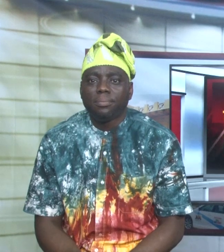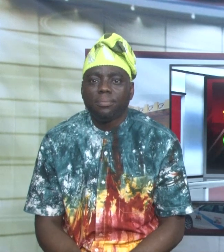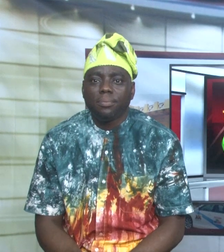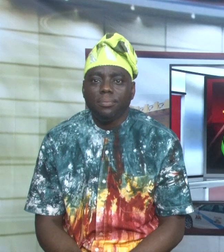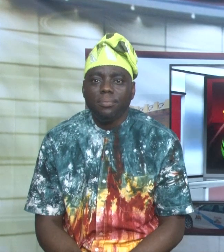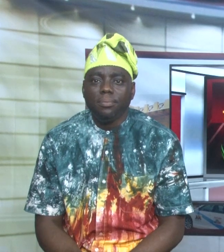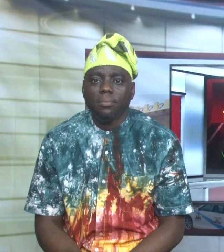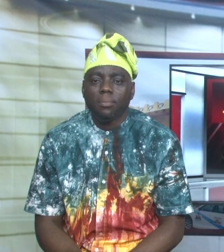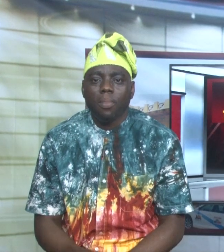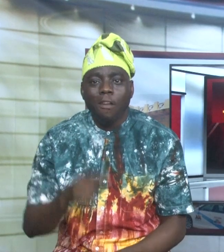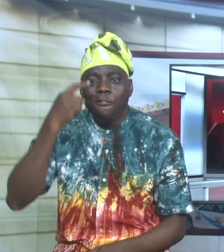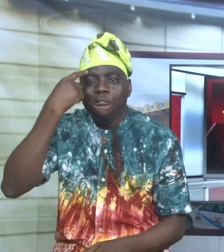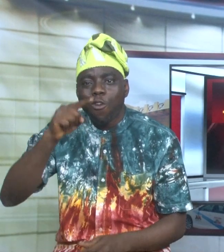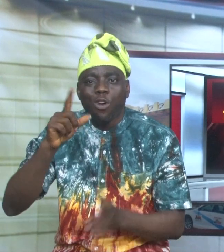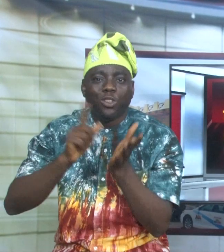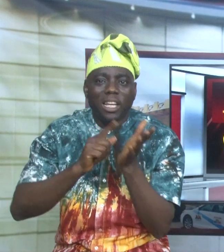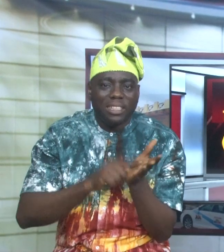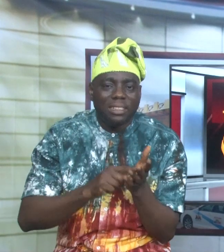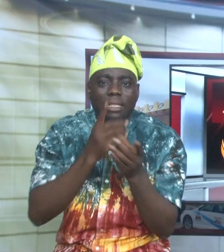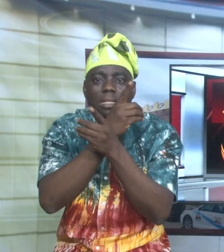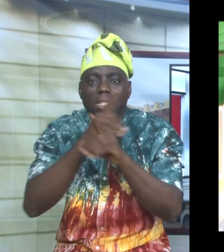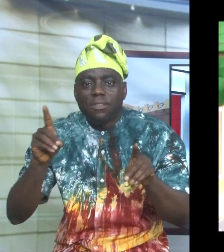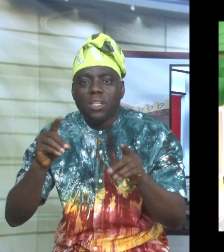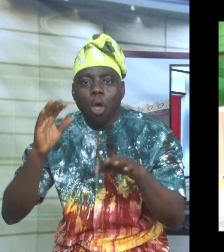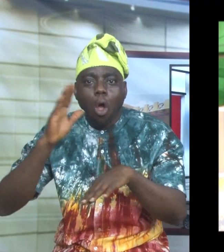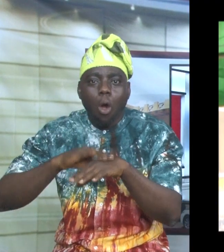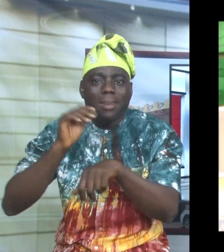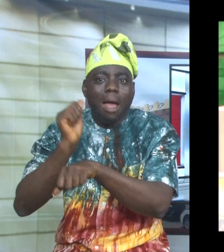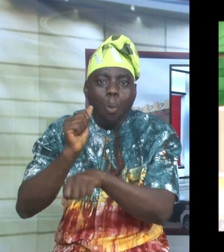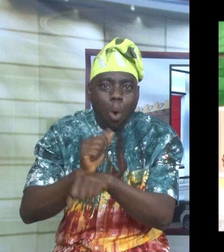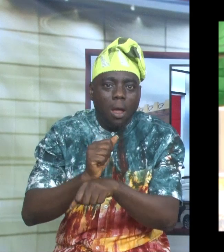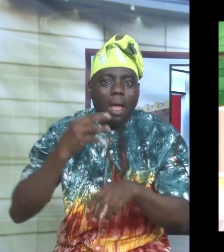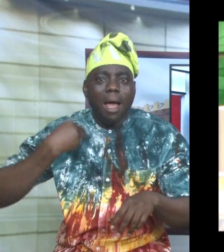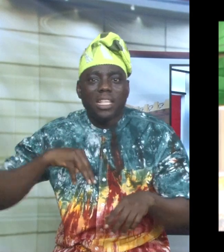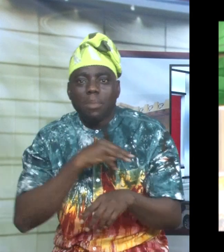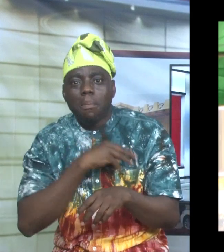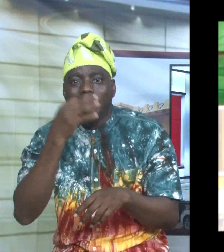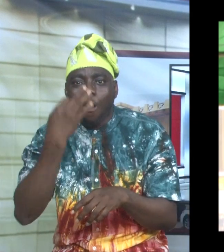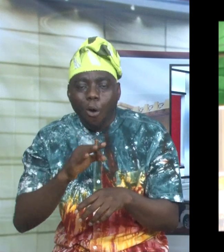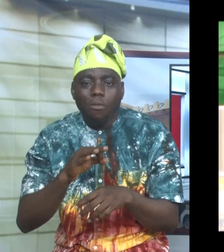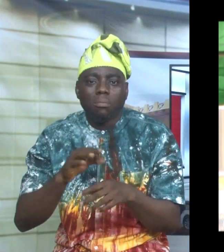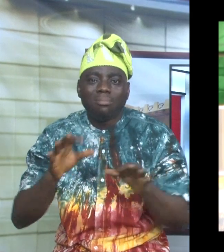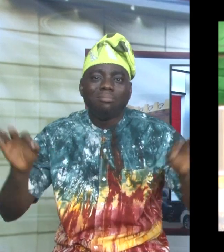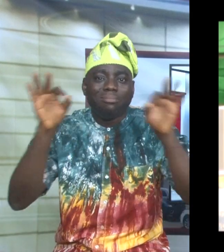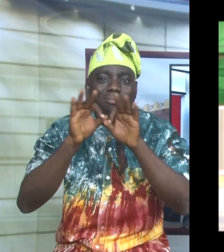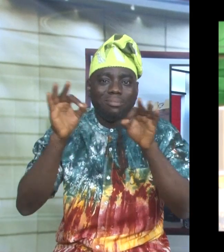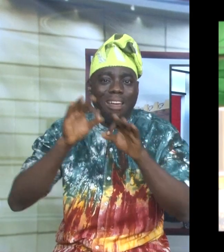For journalists, delivering on their mandate as members of the fourth estate of the realm requires courage